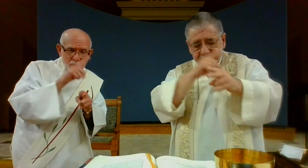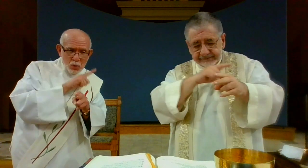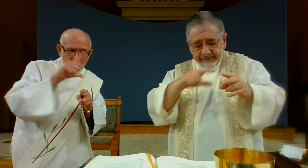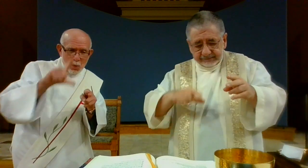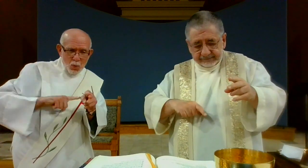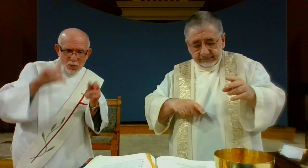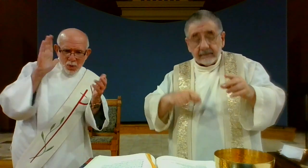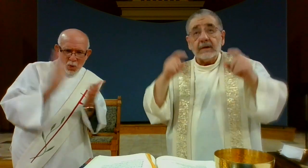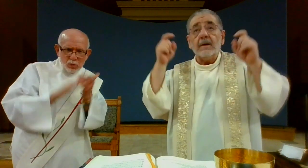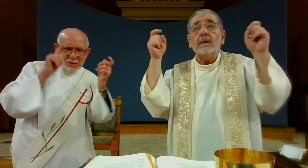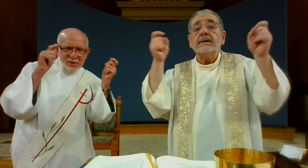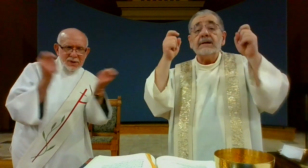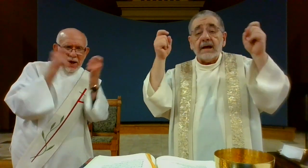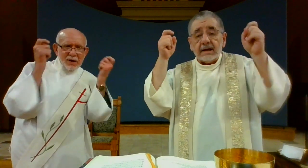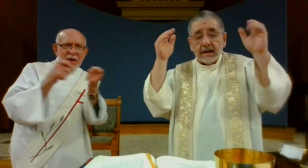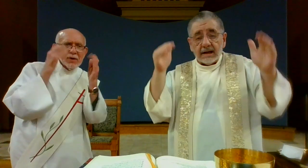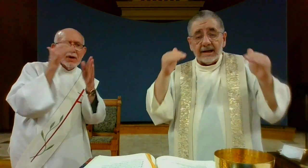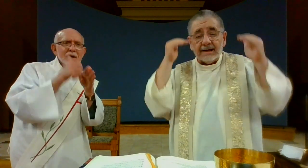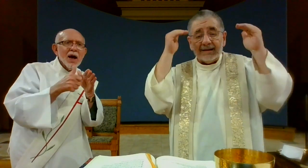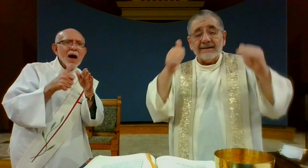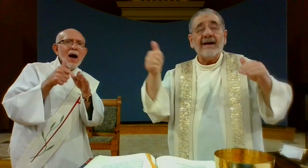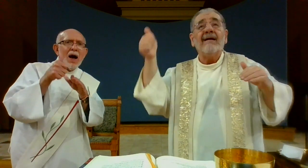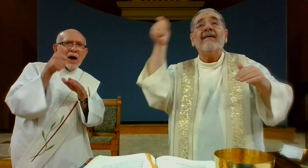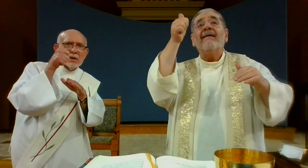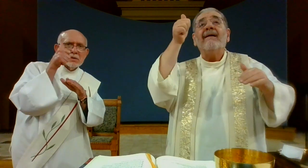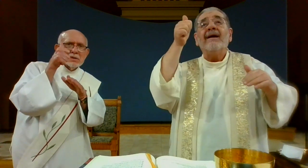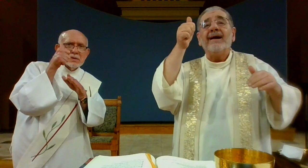comes in the name of the Lord. Hosanna in the highest.